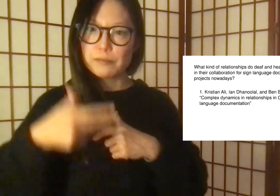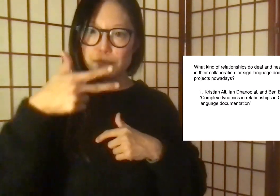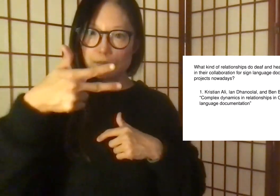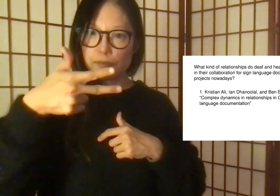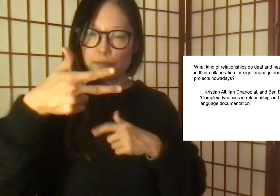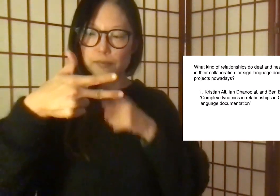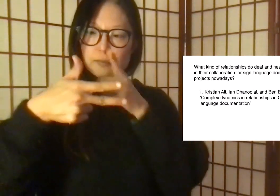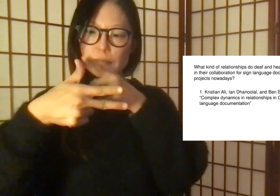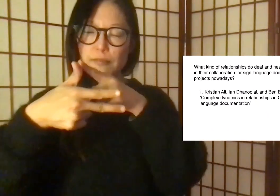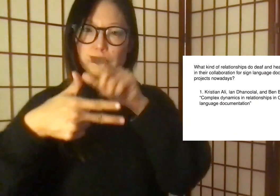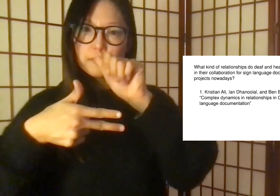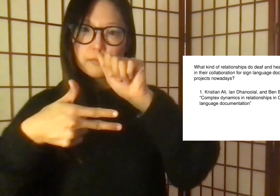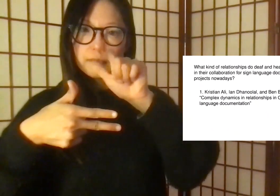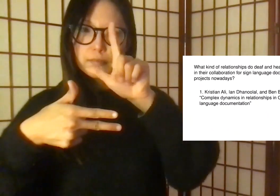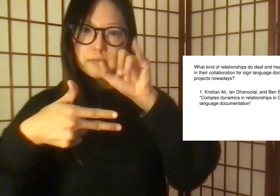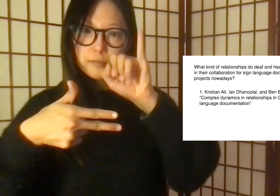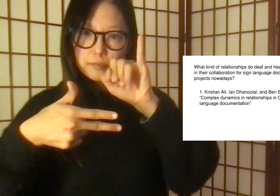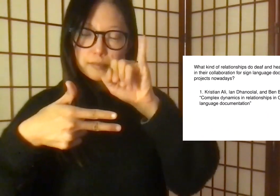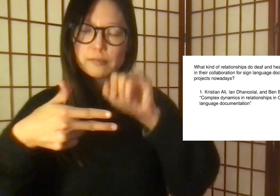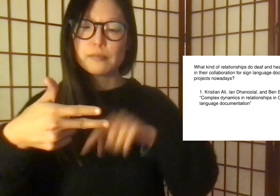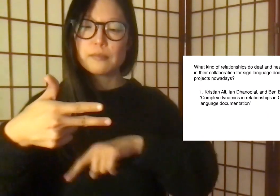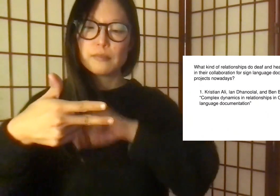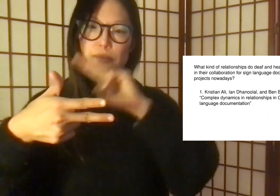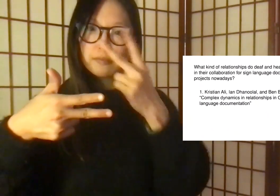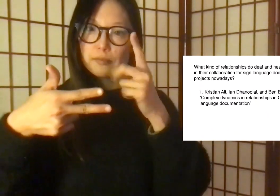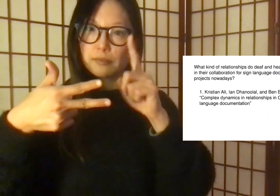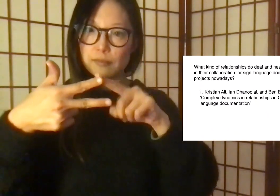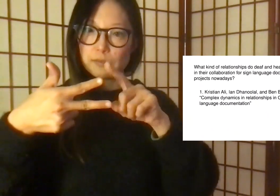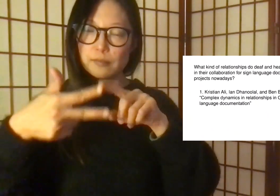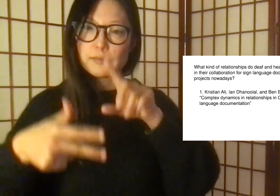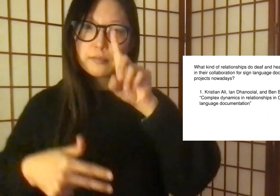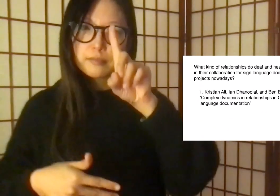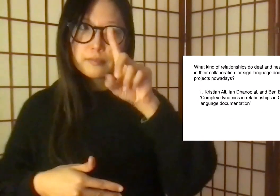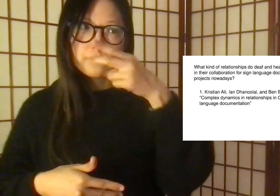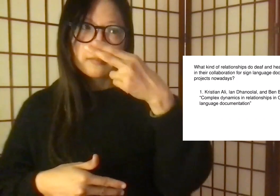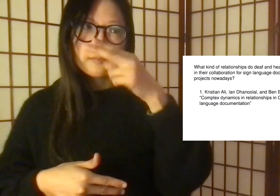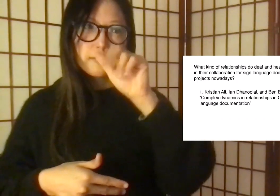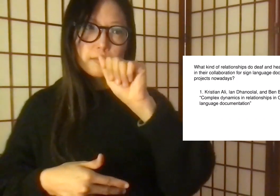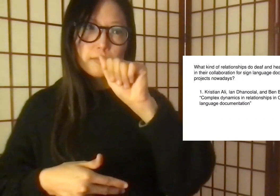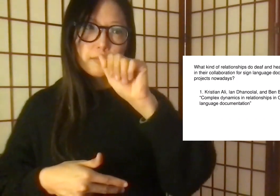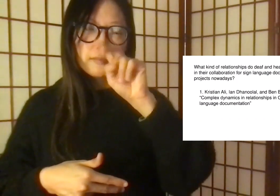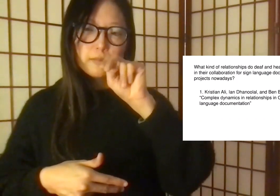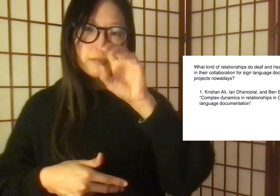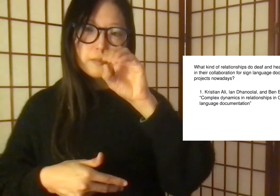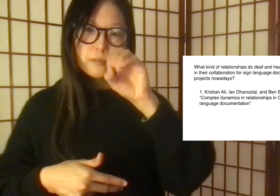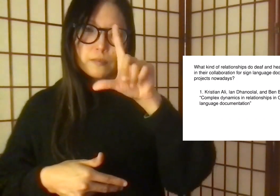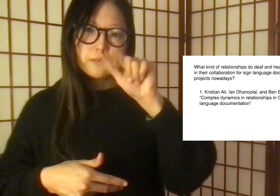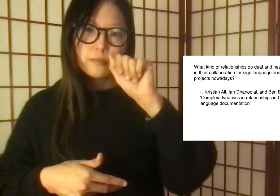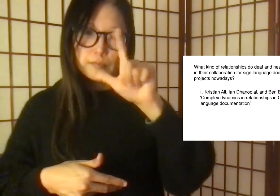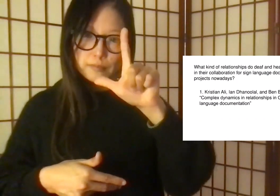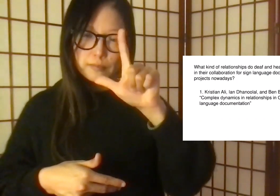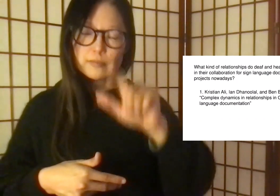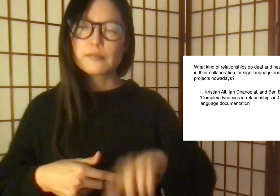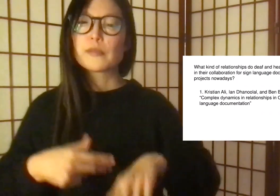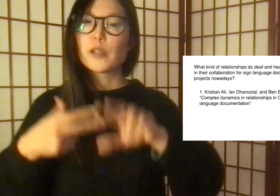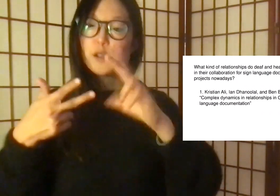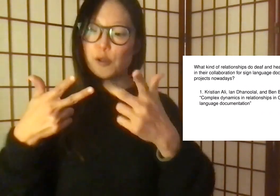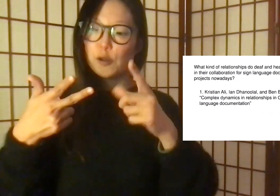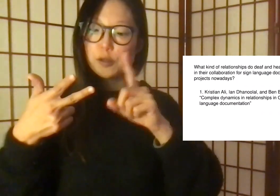The first group has three people, Ali, Dan Oolong,